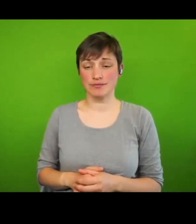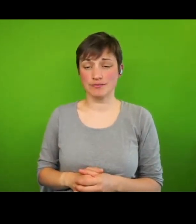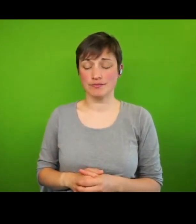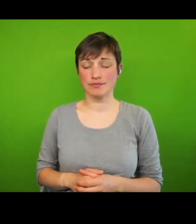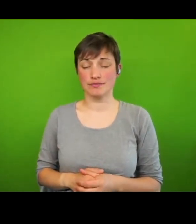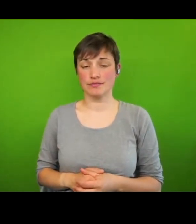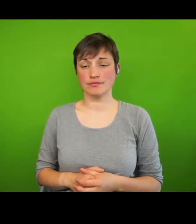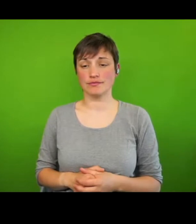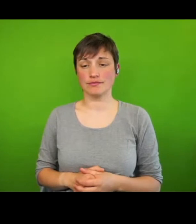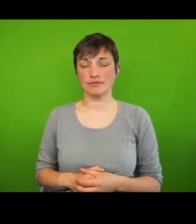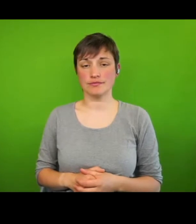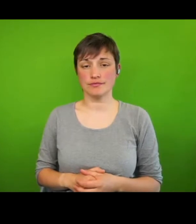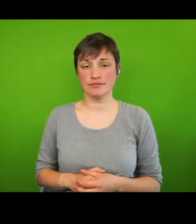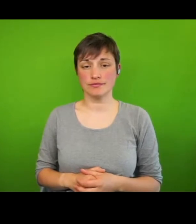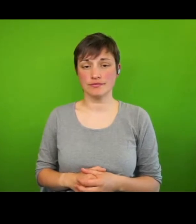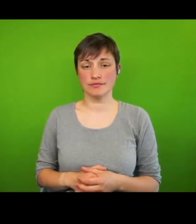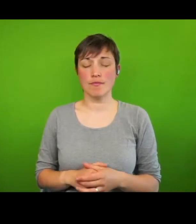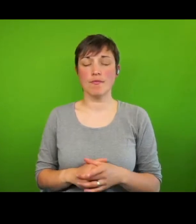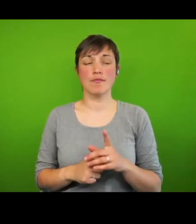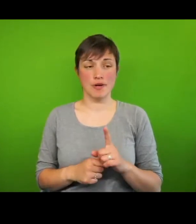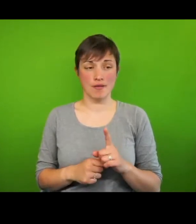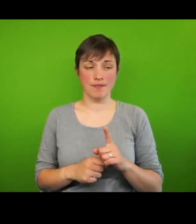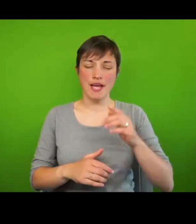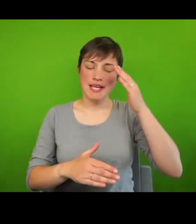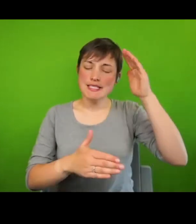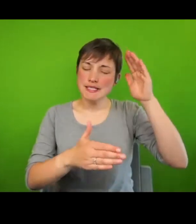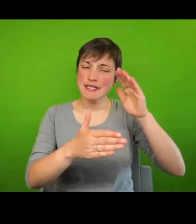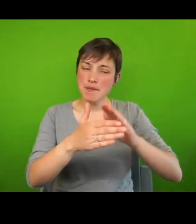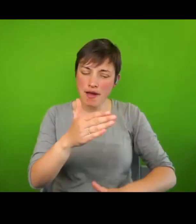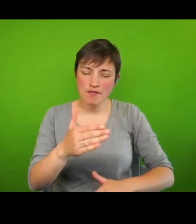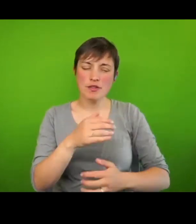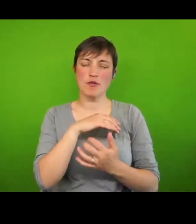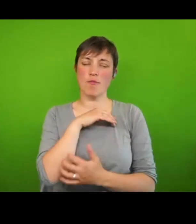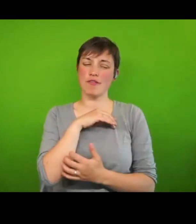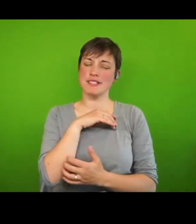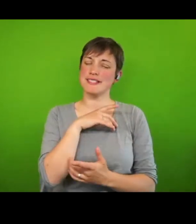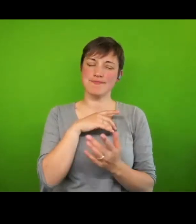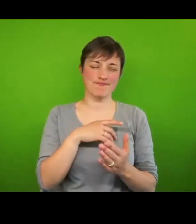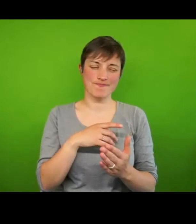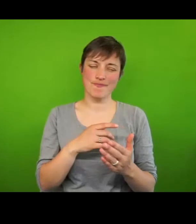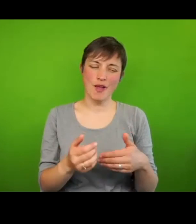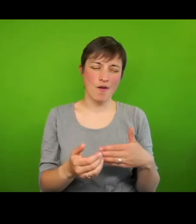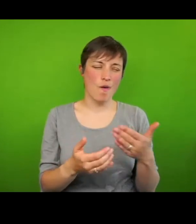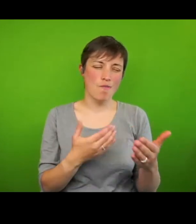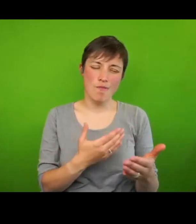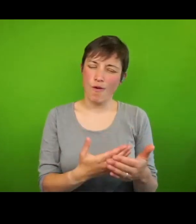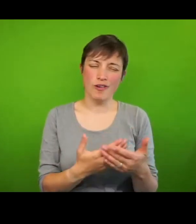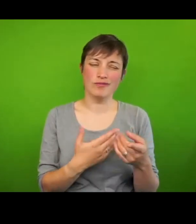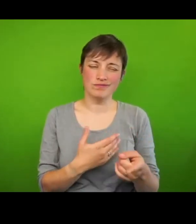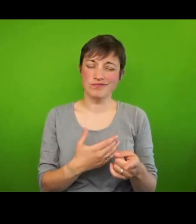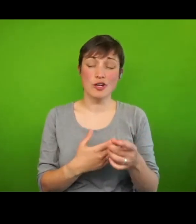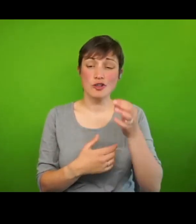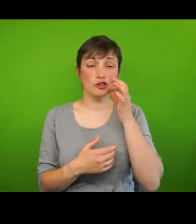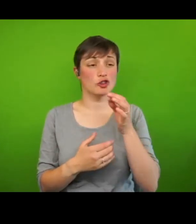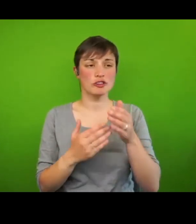But the experience of poverty is about more than this. It's not just a disadvantaged and insecure